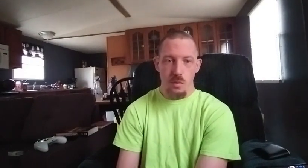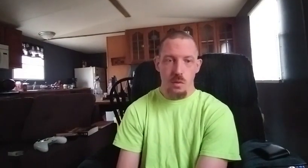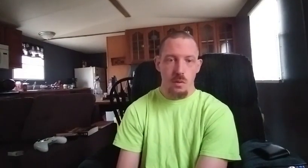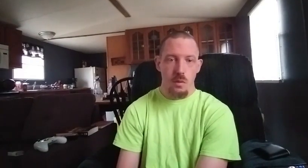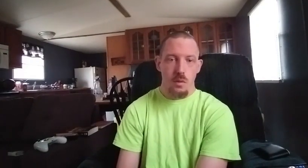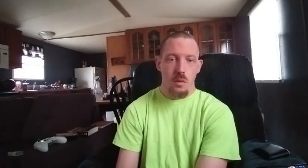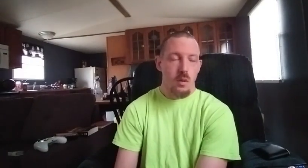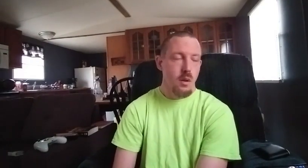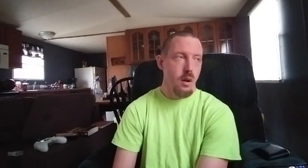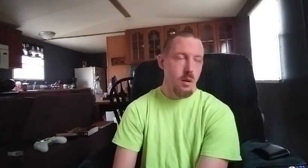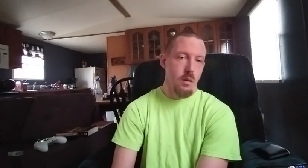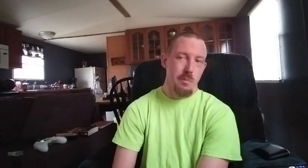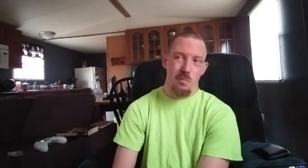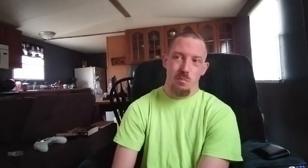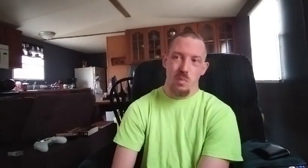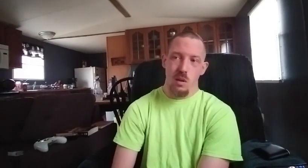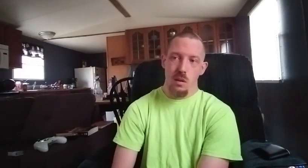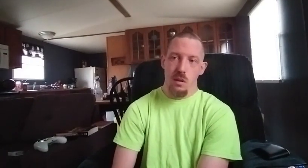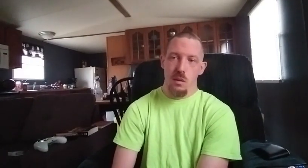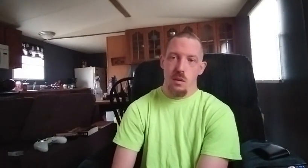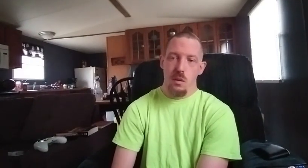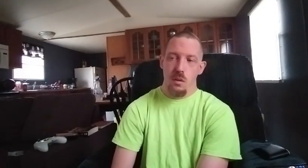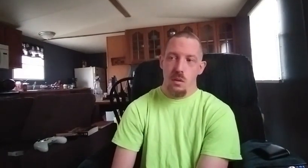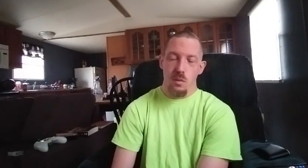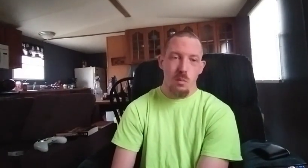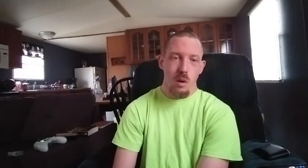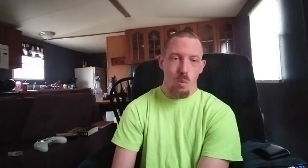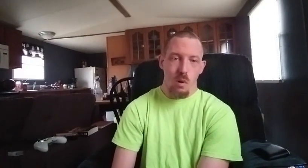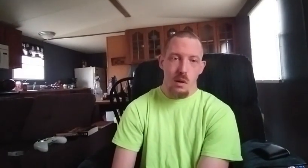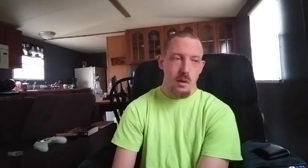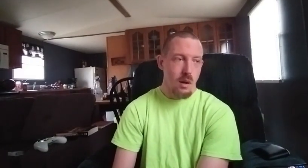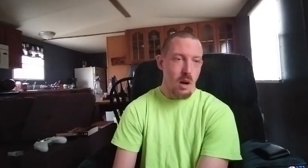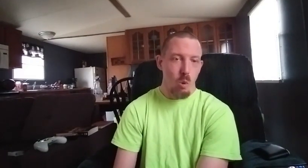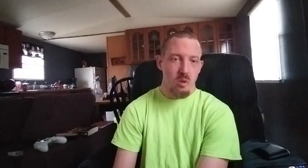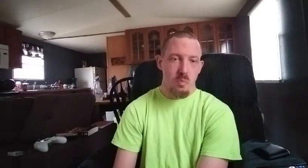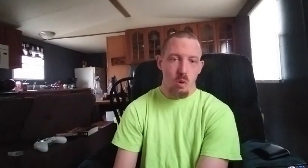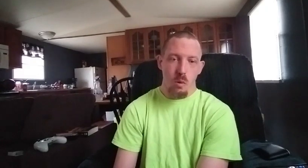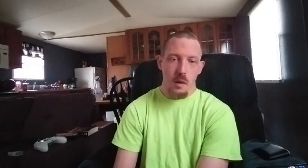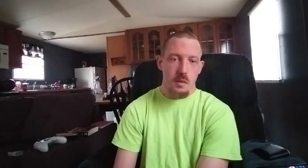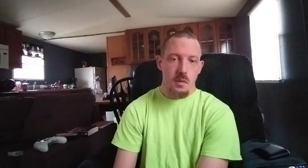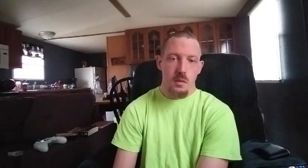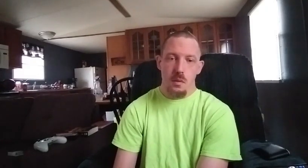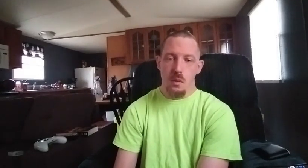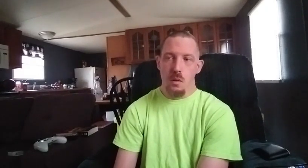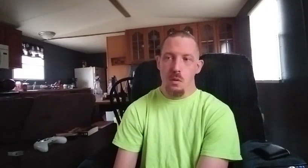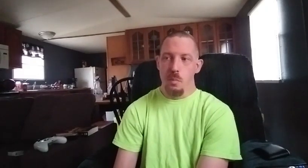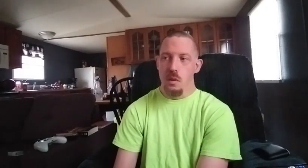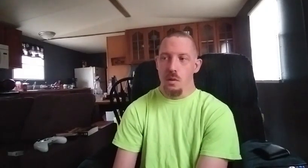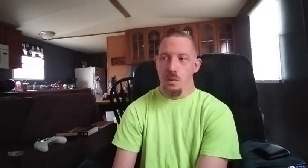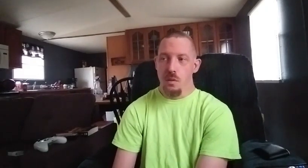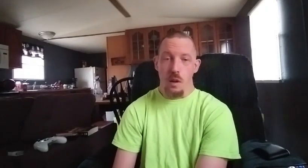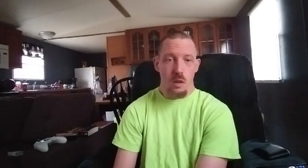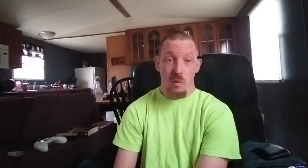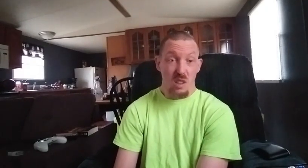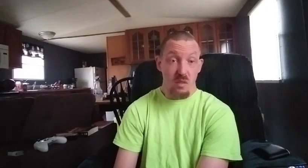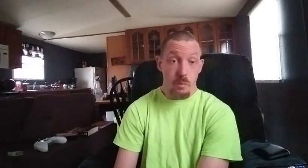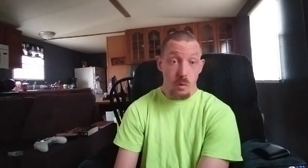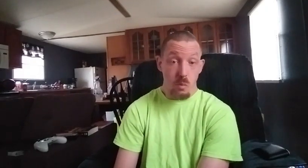it but no matter what I always progress you know because I never give up at